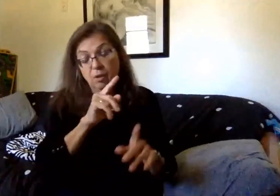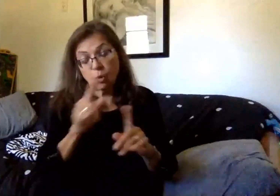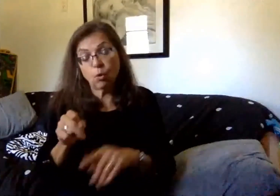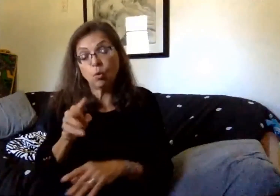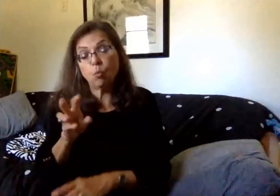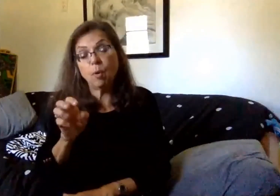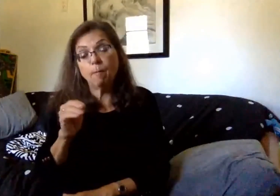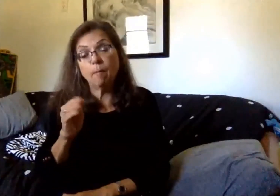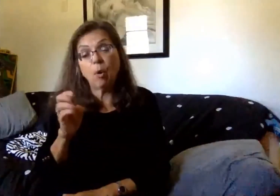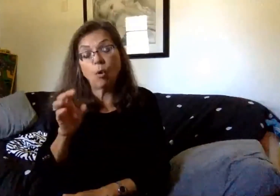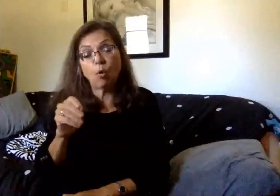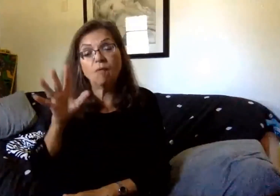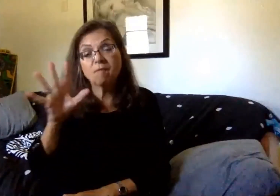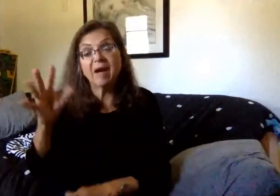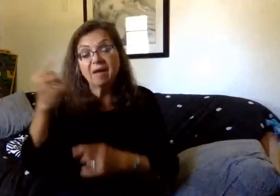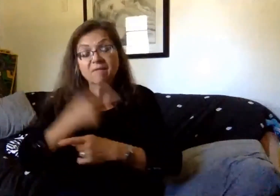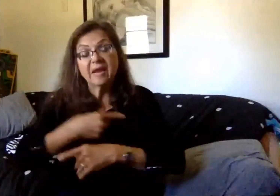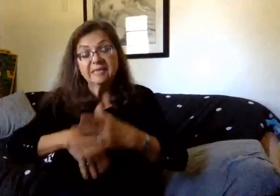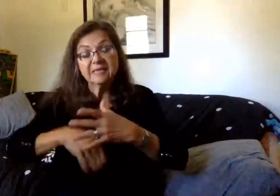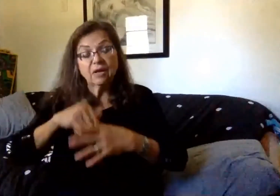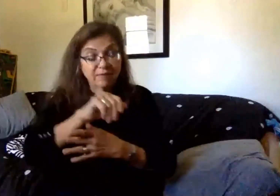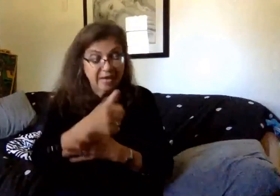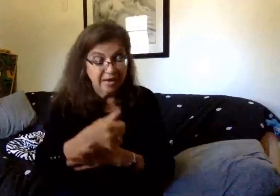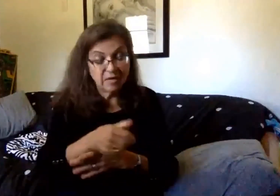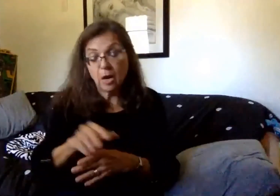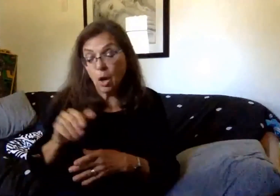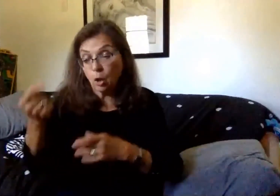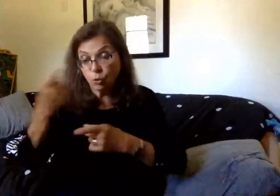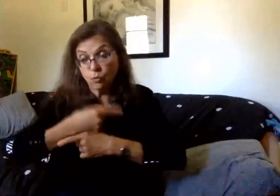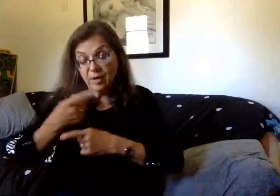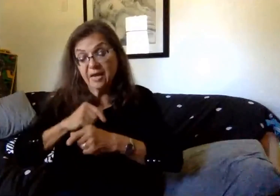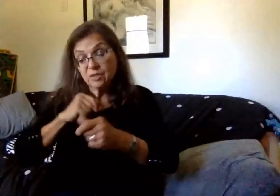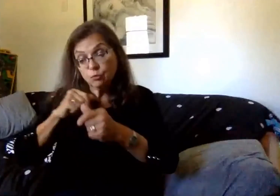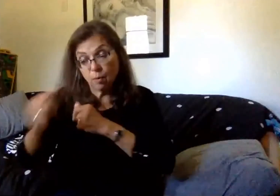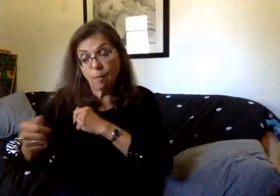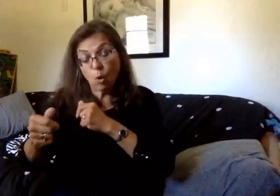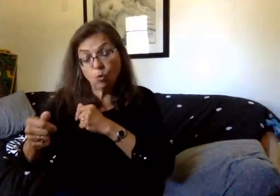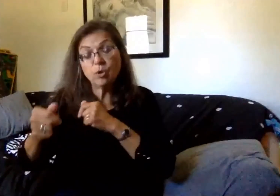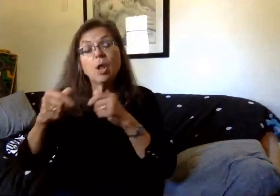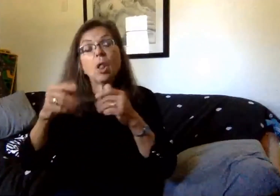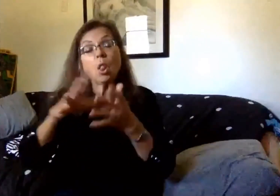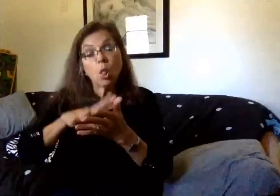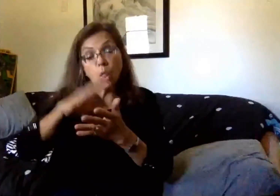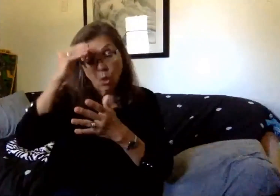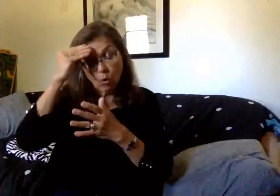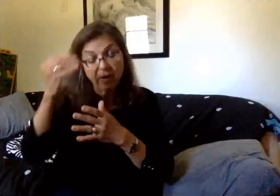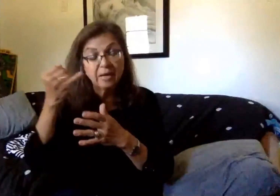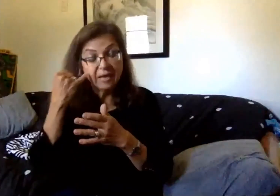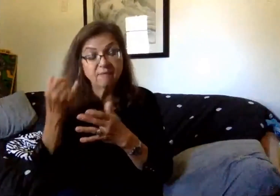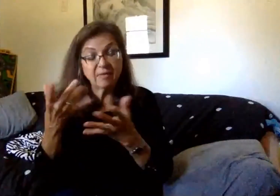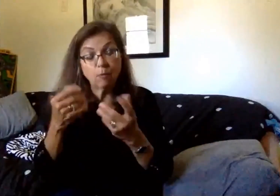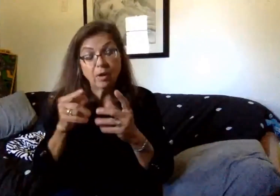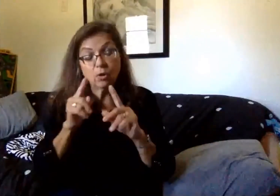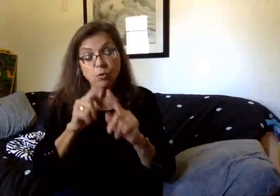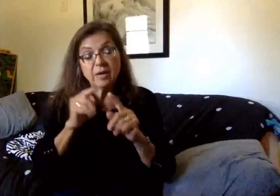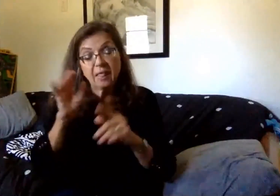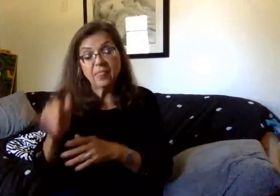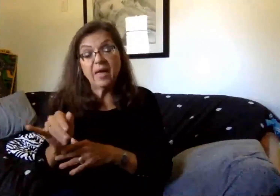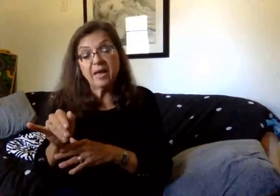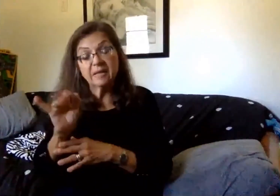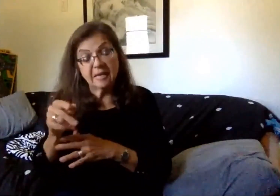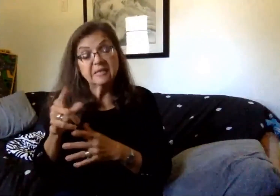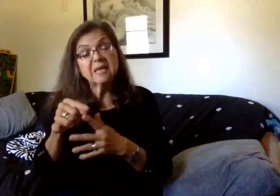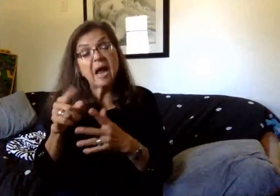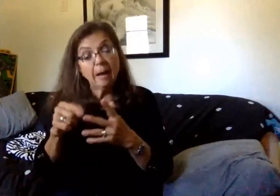days out of the 10. The other days will be remote distance learning. If students want to attend remotely, that is an option for them as well.